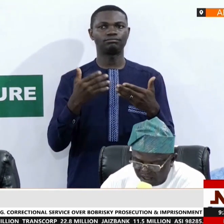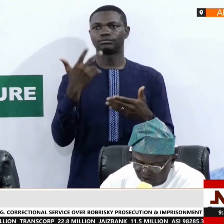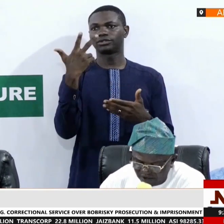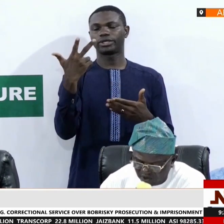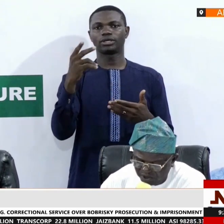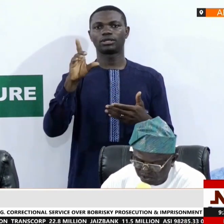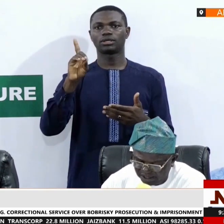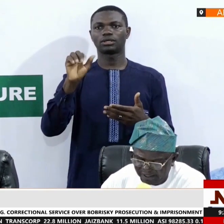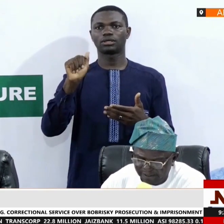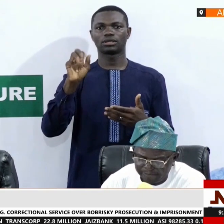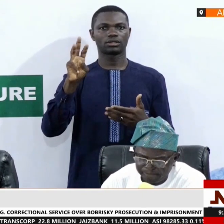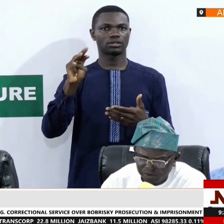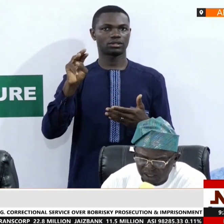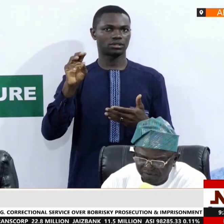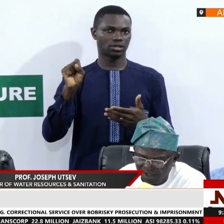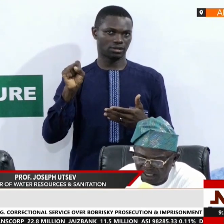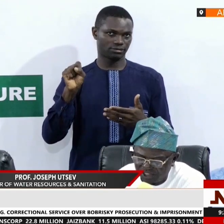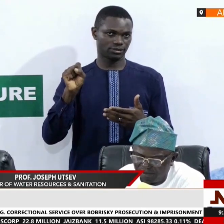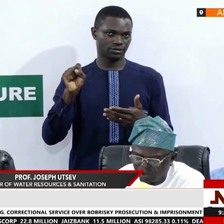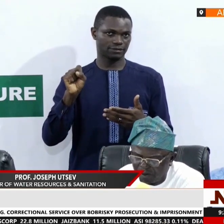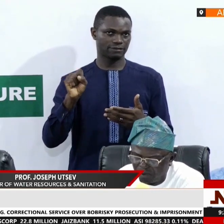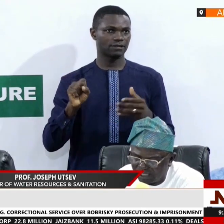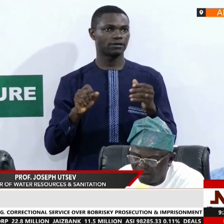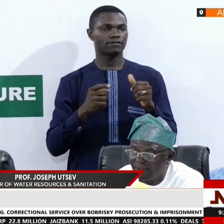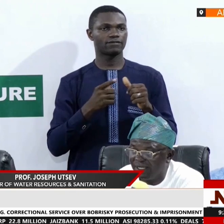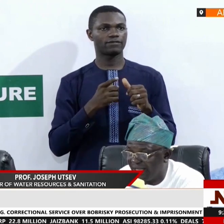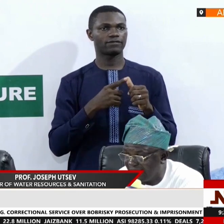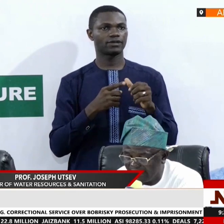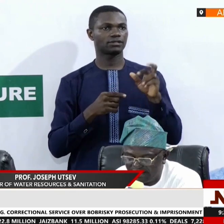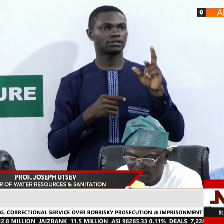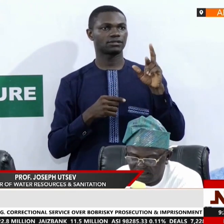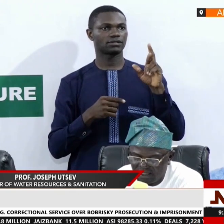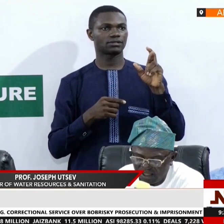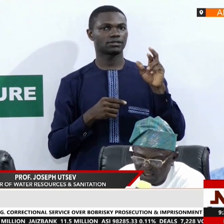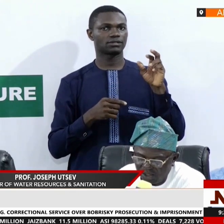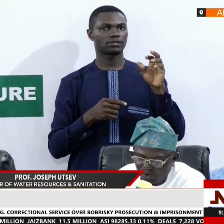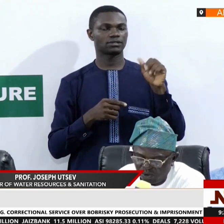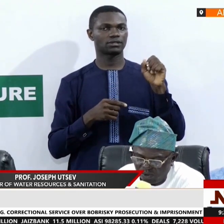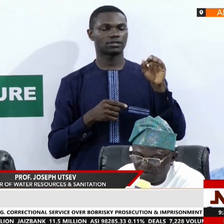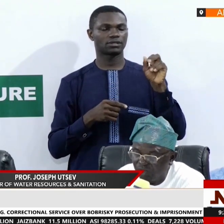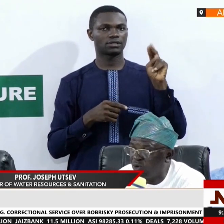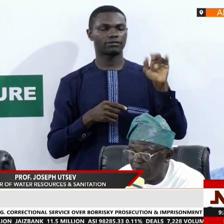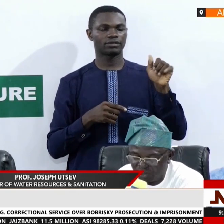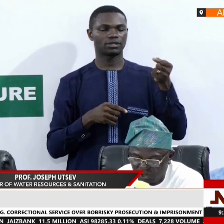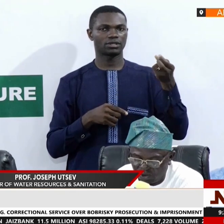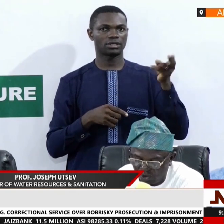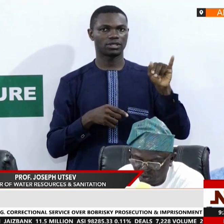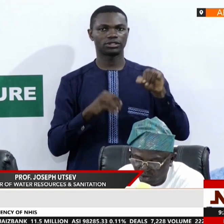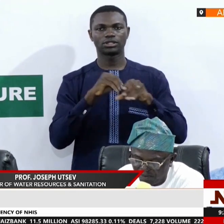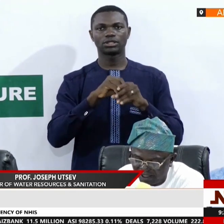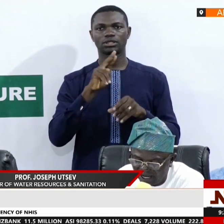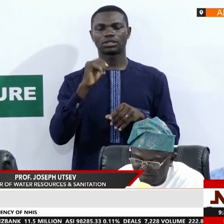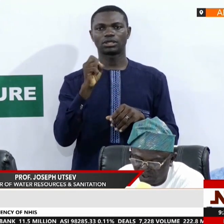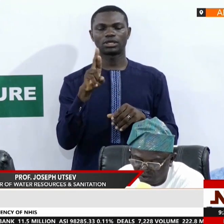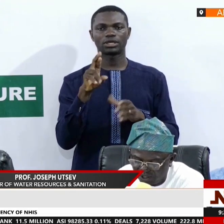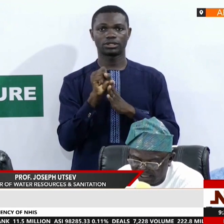We have commissioned the Rafi-Yashi Multi-Purpose Dam in Niger State. We have also commissioned the Odo